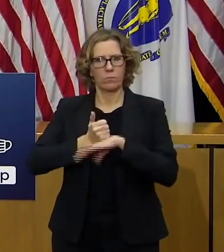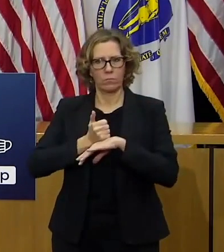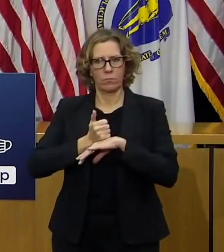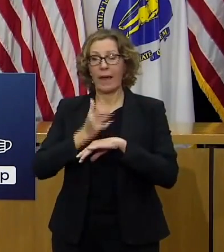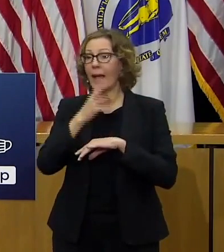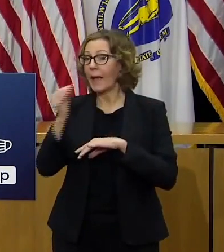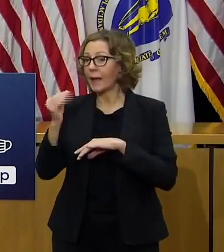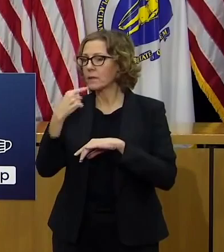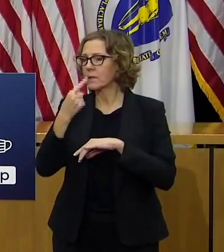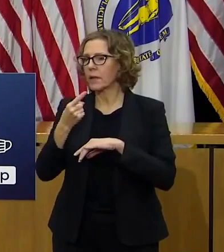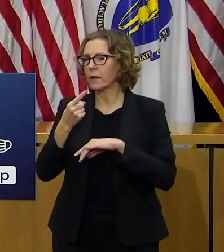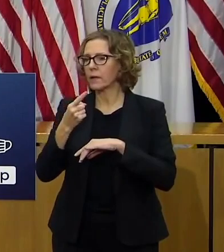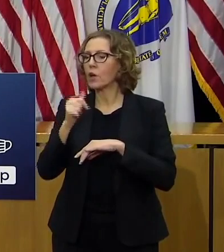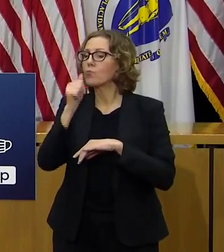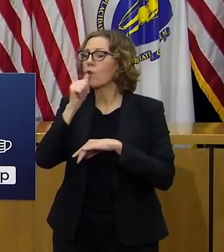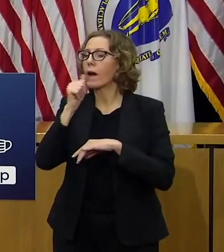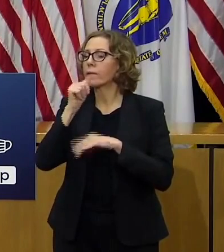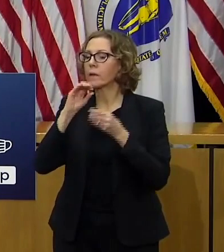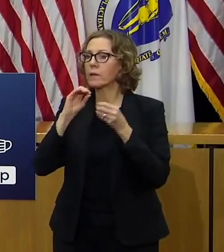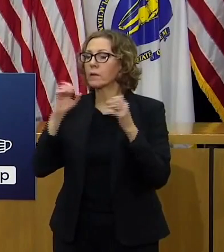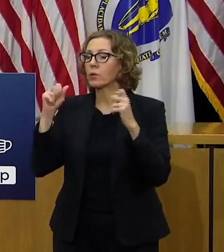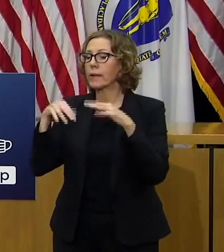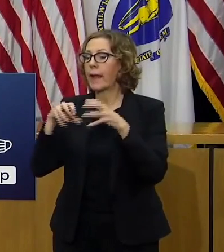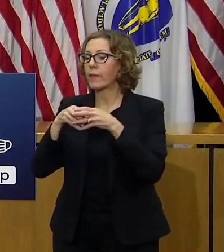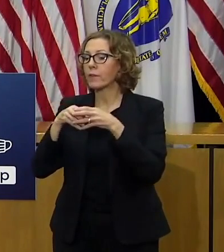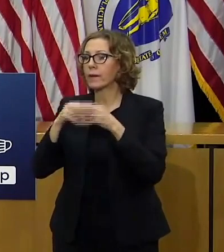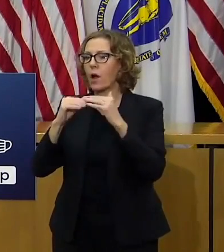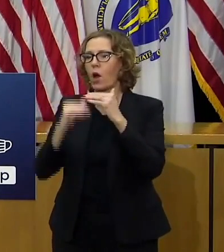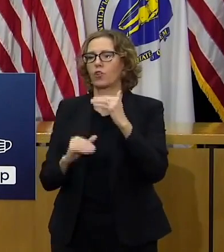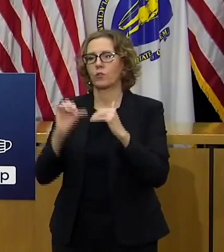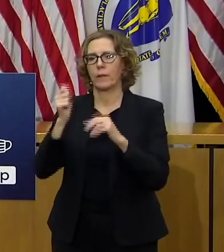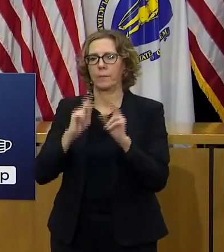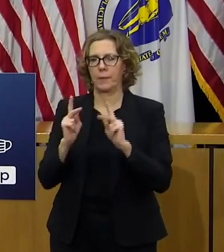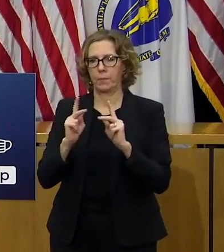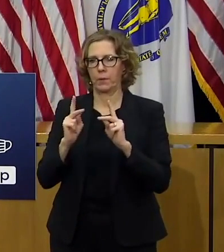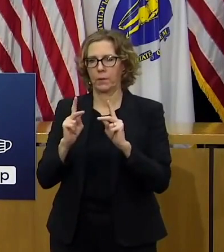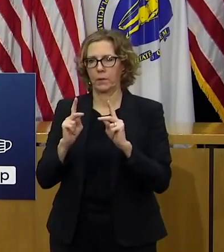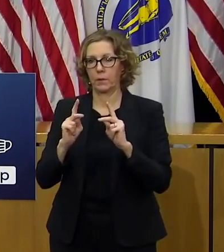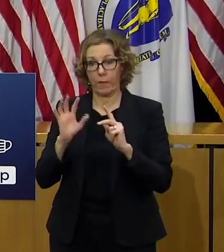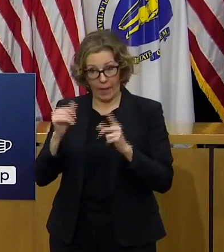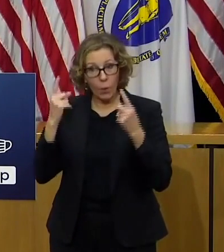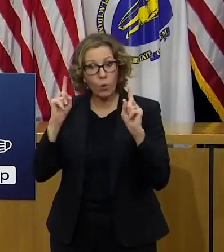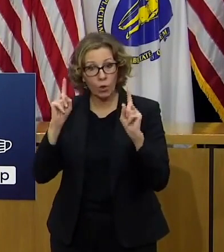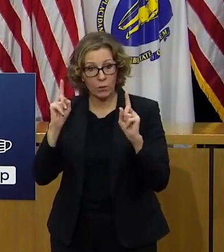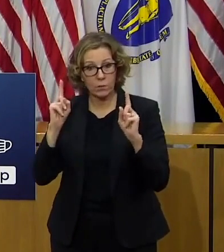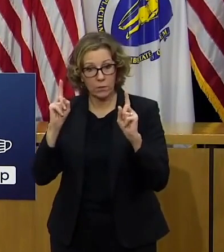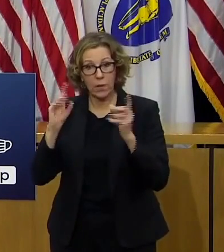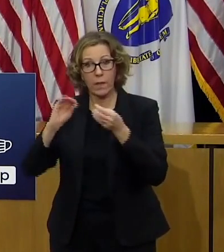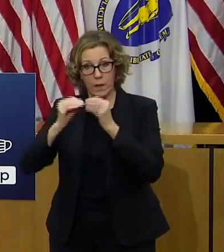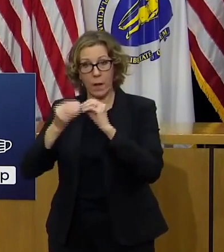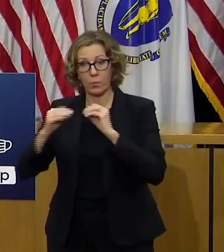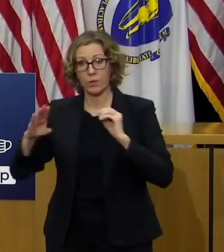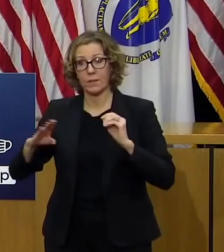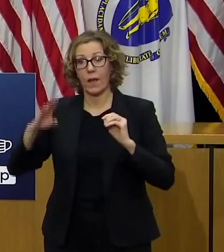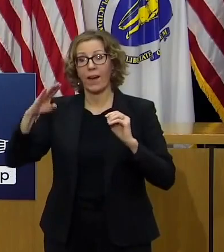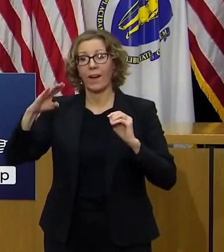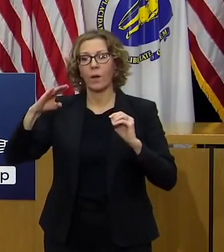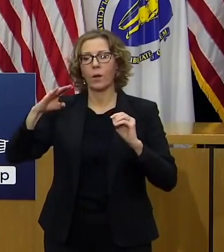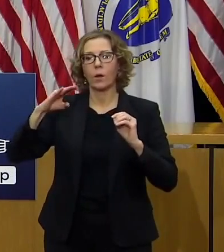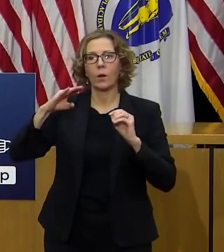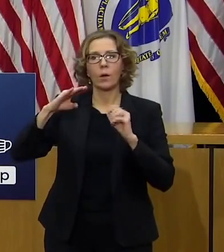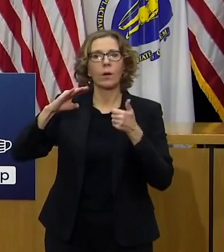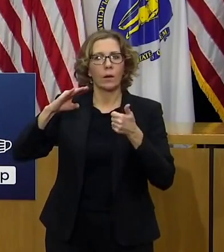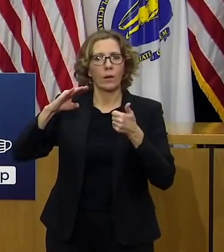and we actually did see our trend flatten out as a result of that until thanksgiving so in that particular